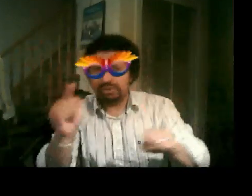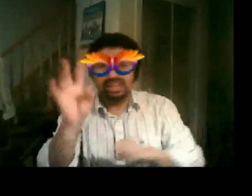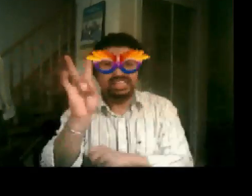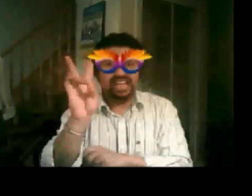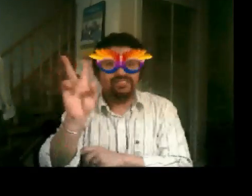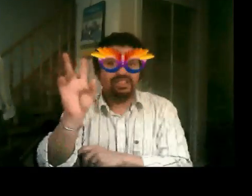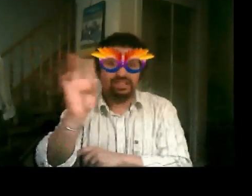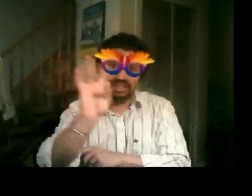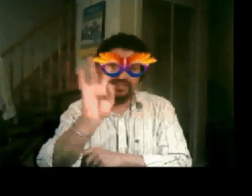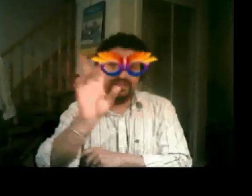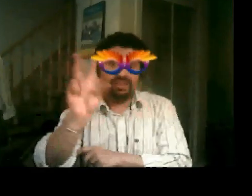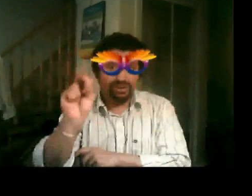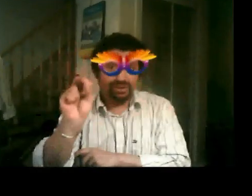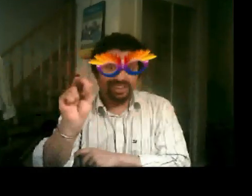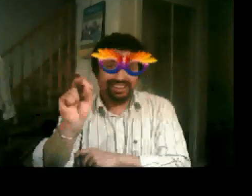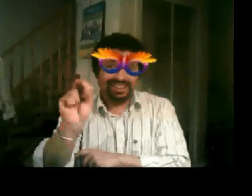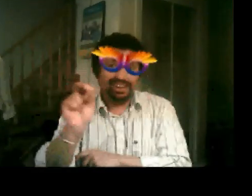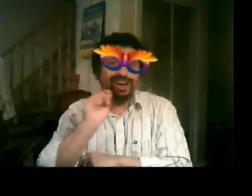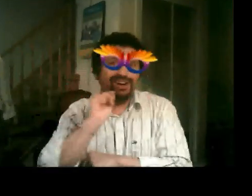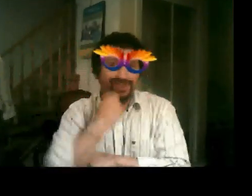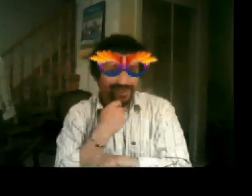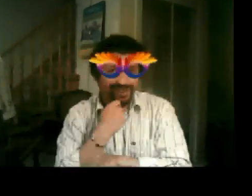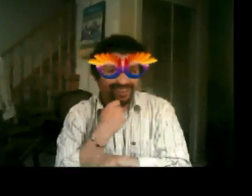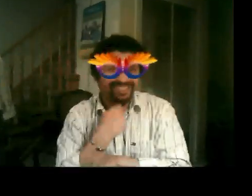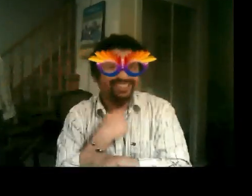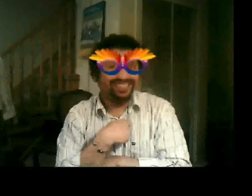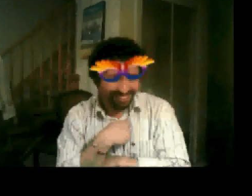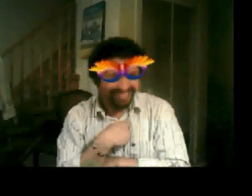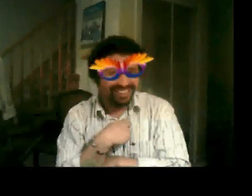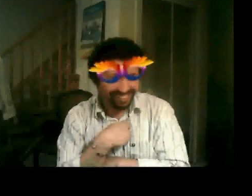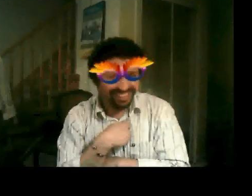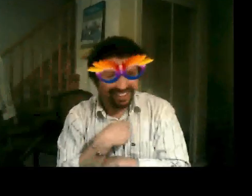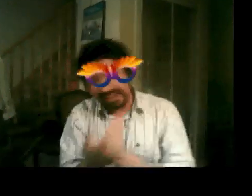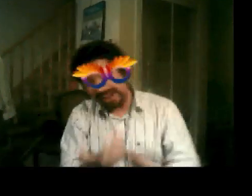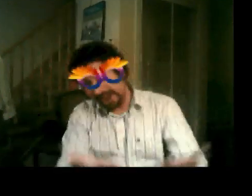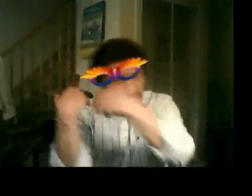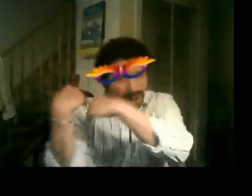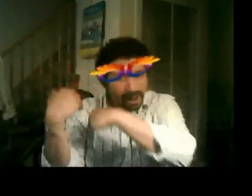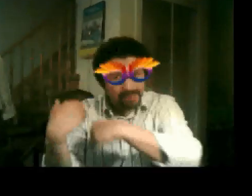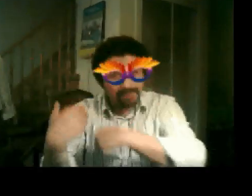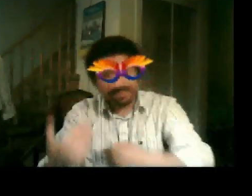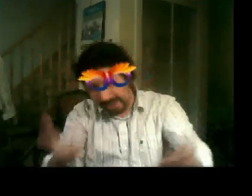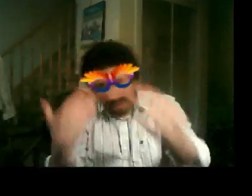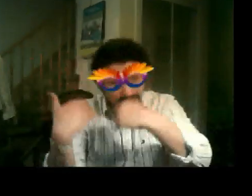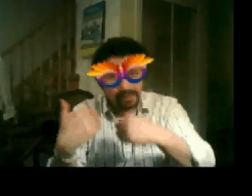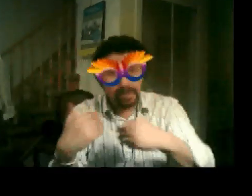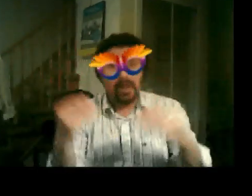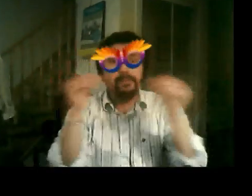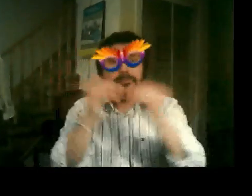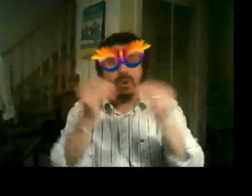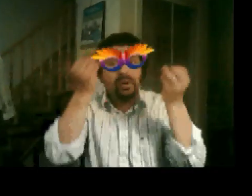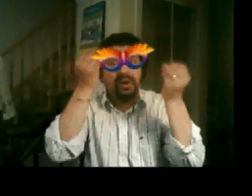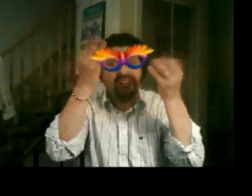Celebration Let's get this started No more hesitation Everybody wants to party